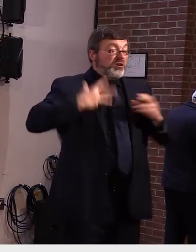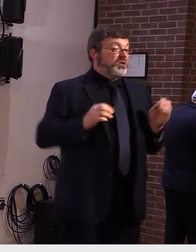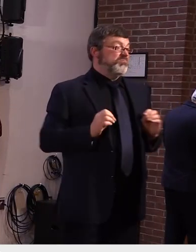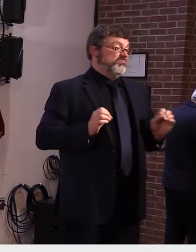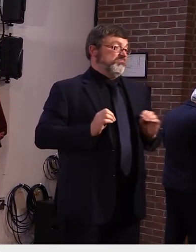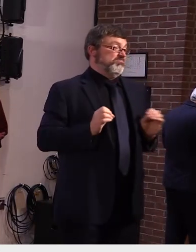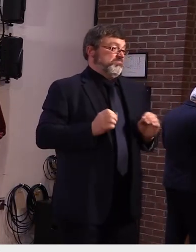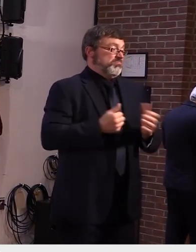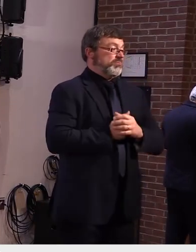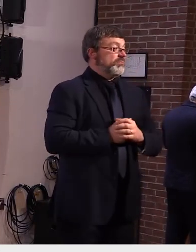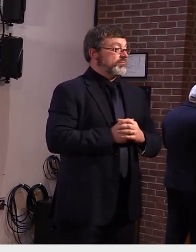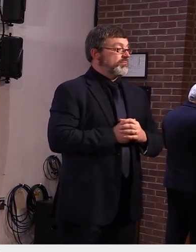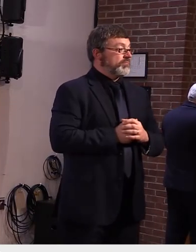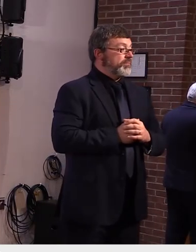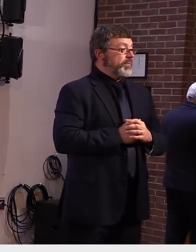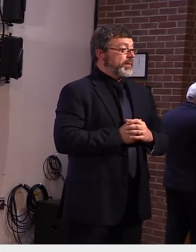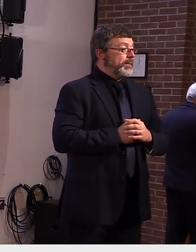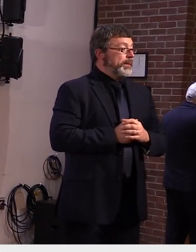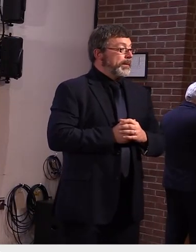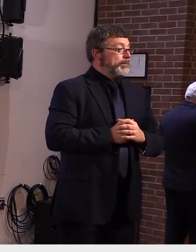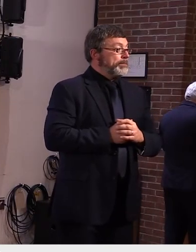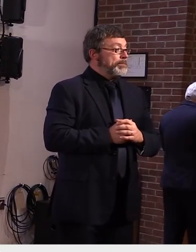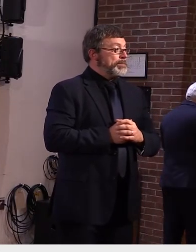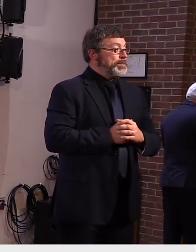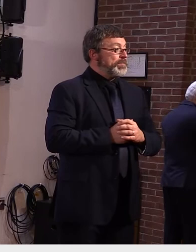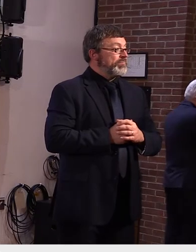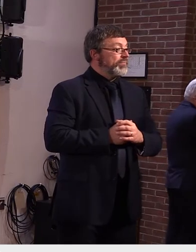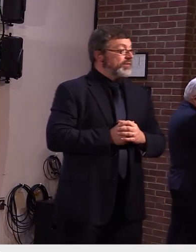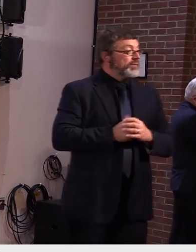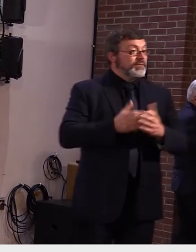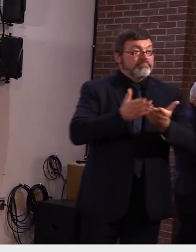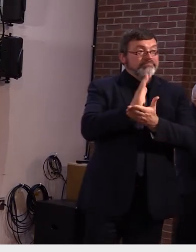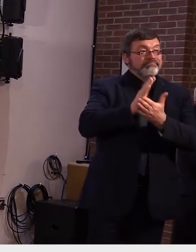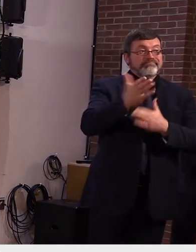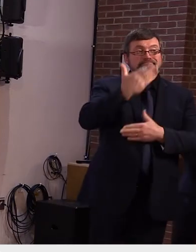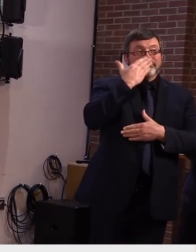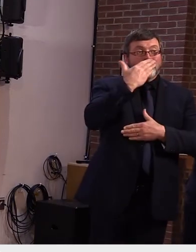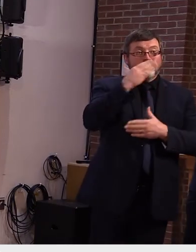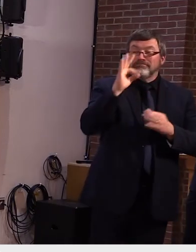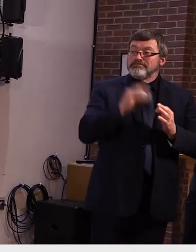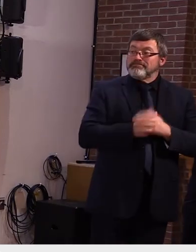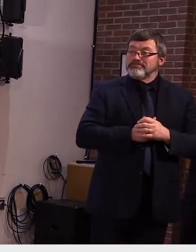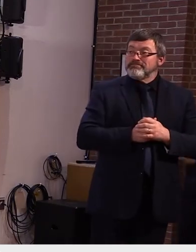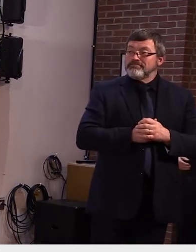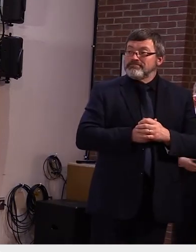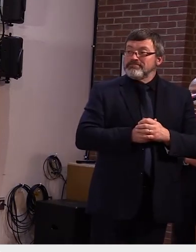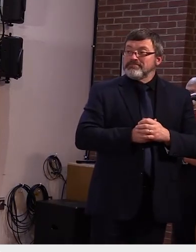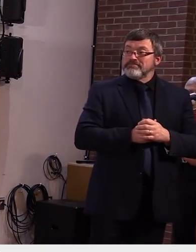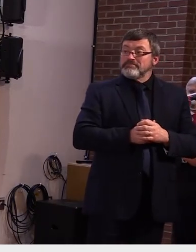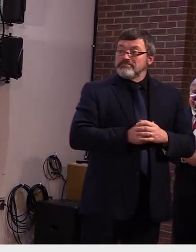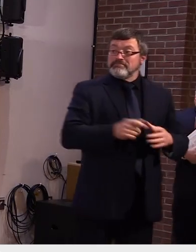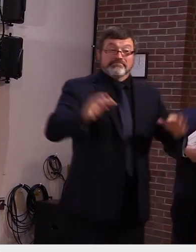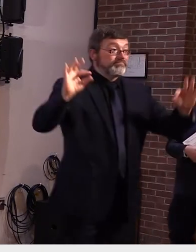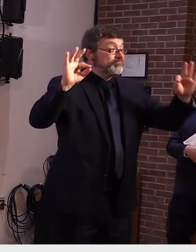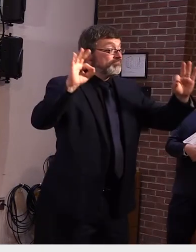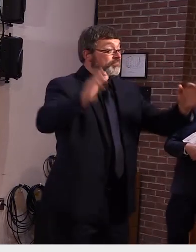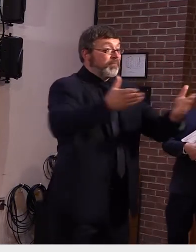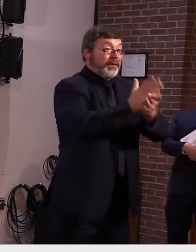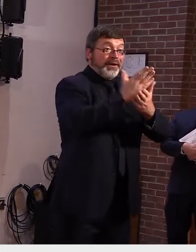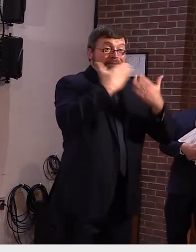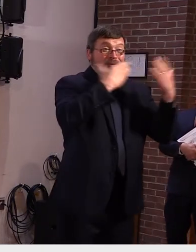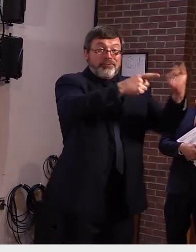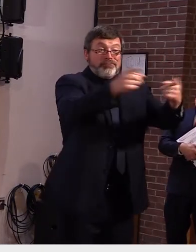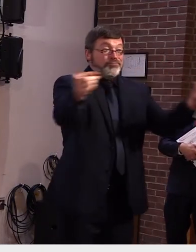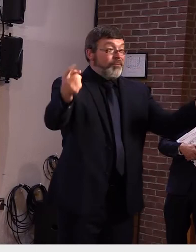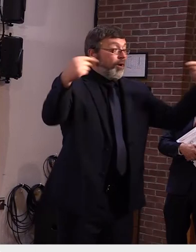okay thank you all right well thank you very much and